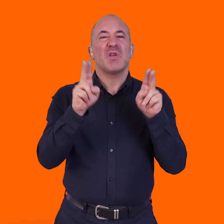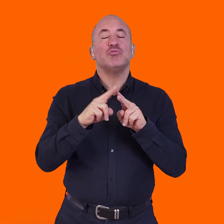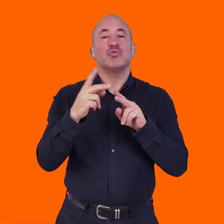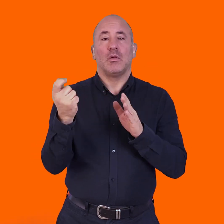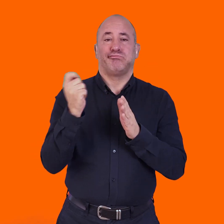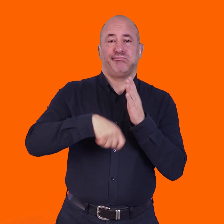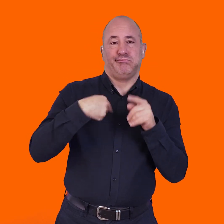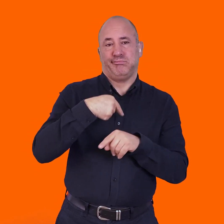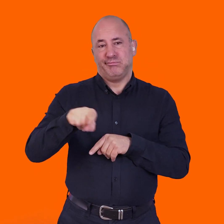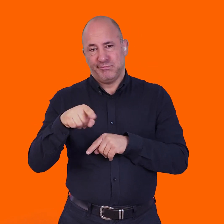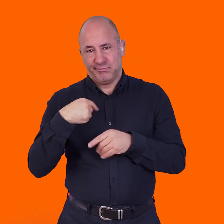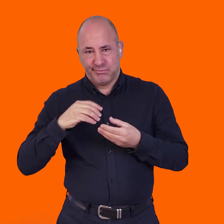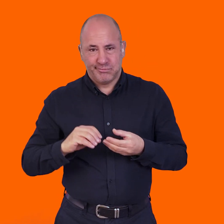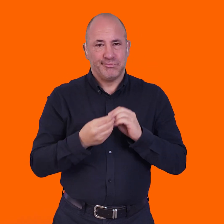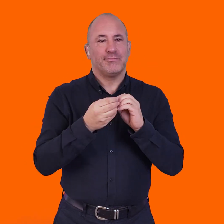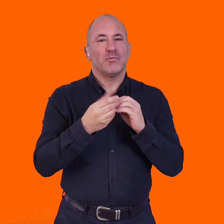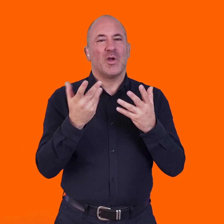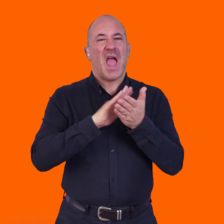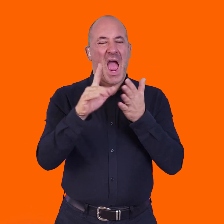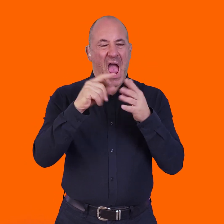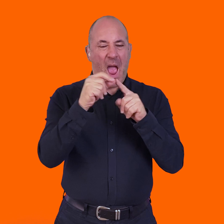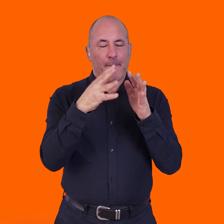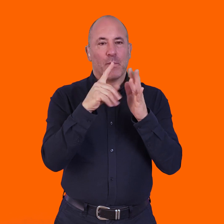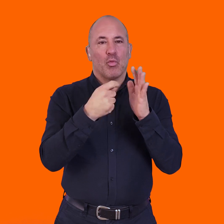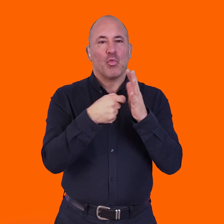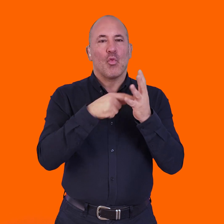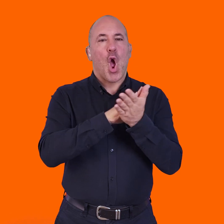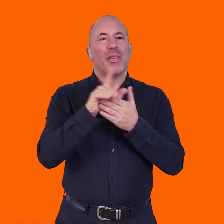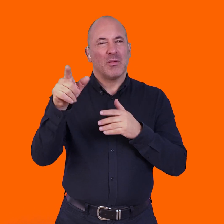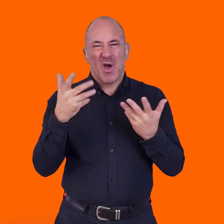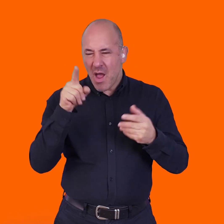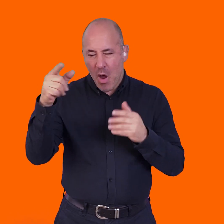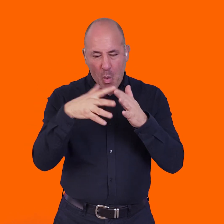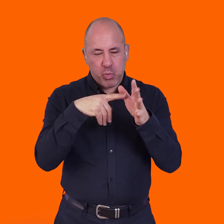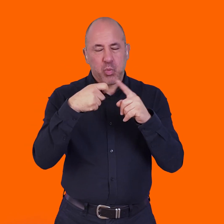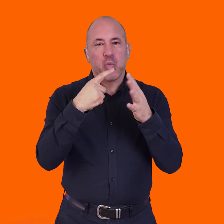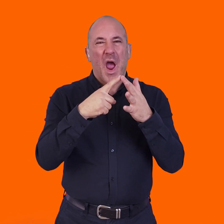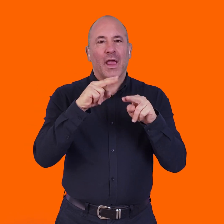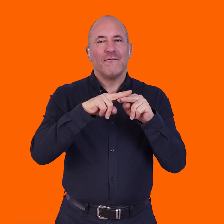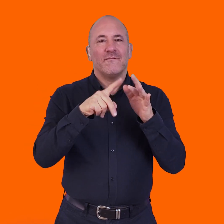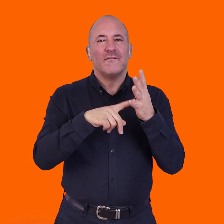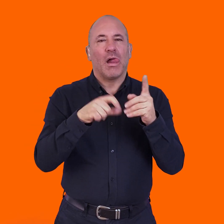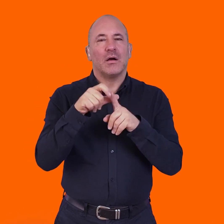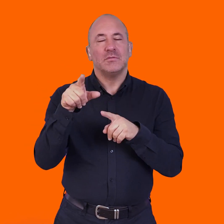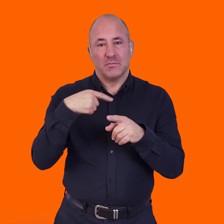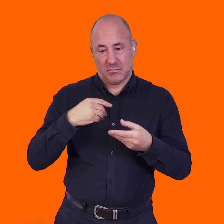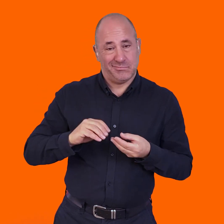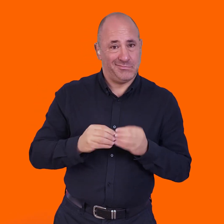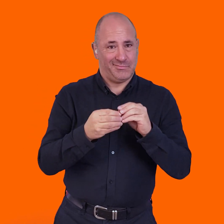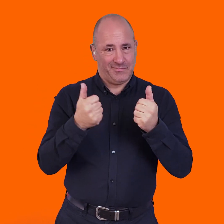I was commissioned by Yorkshire Sculpture International and the Hepworth in Wakefield to